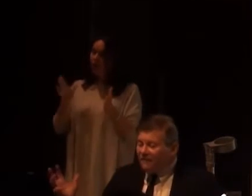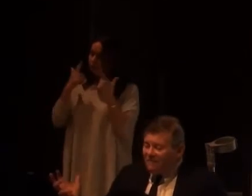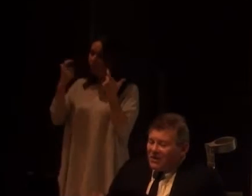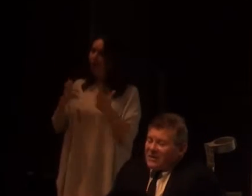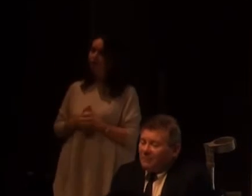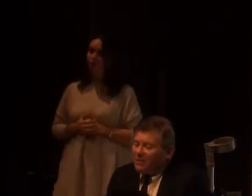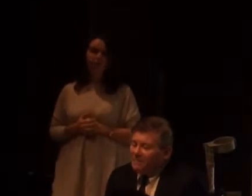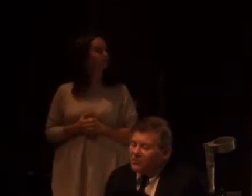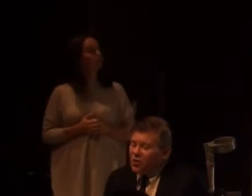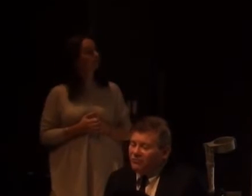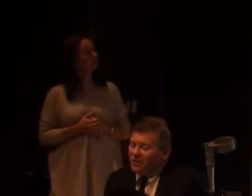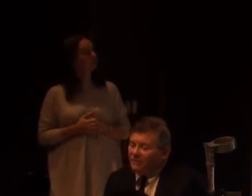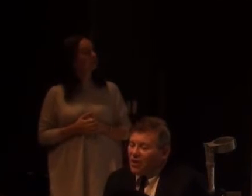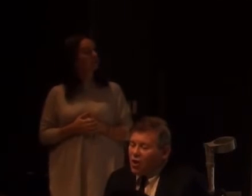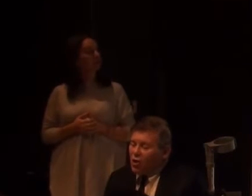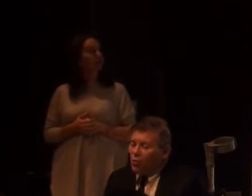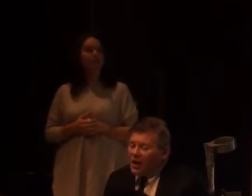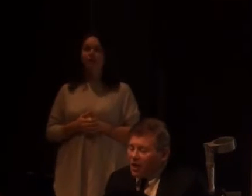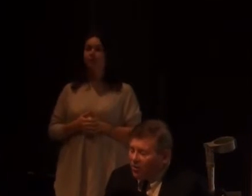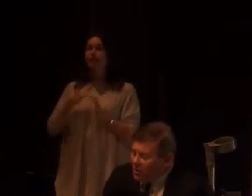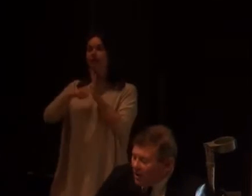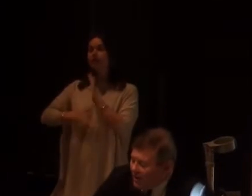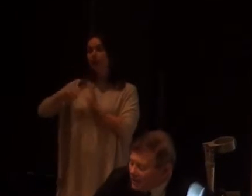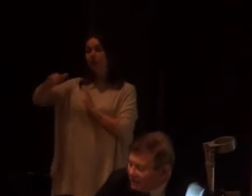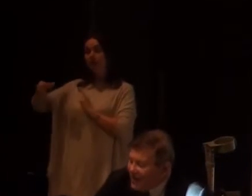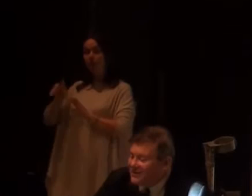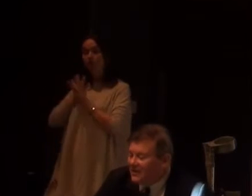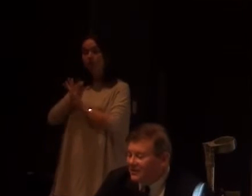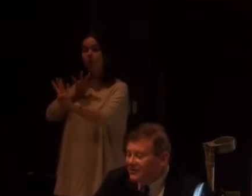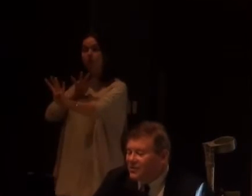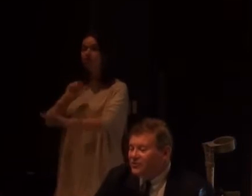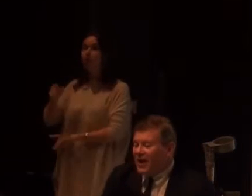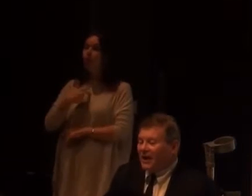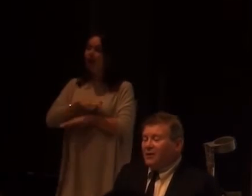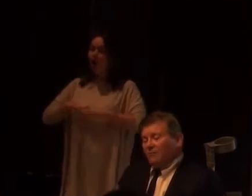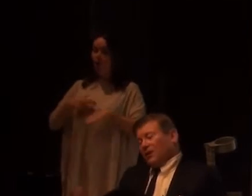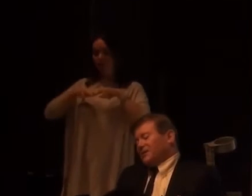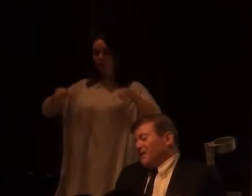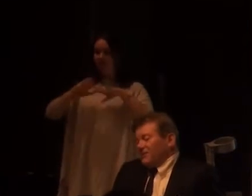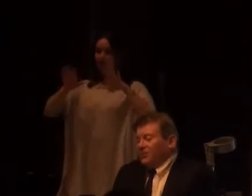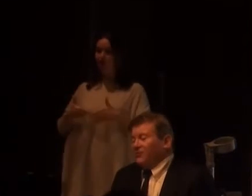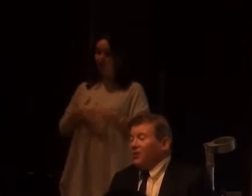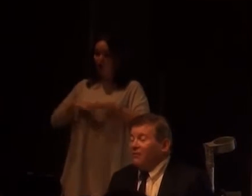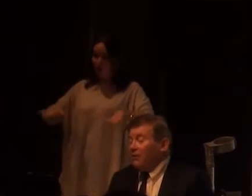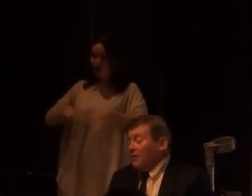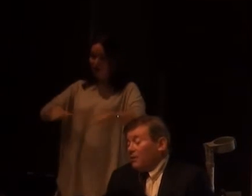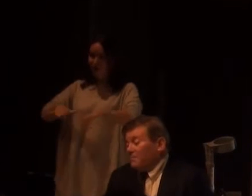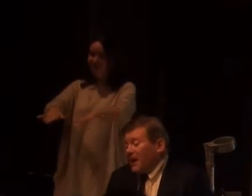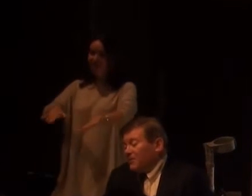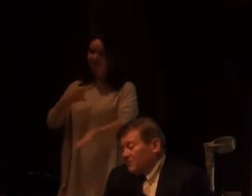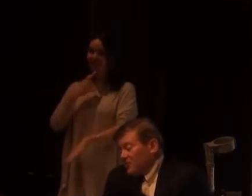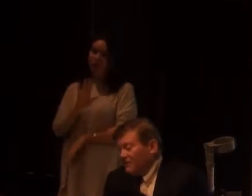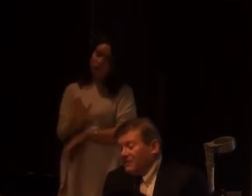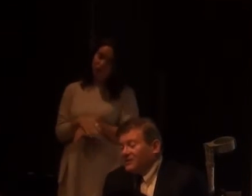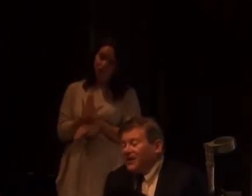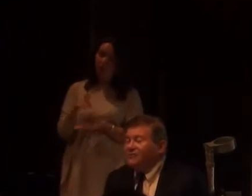Now from the disabled people's movement. We are no longer the flat earthers. Who say, well it's inevitable. You've got an